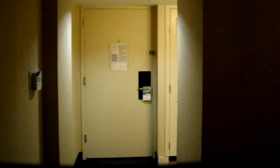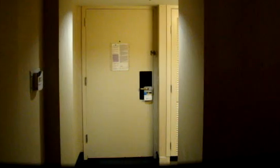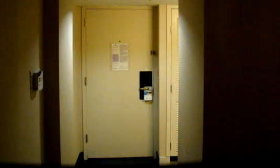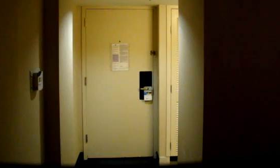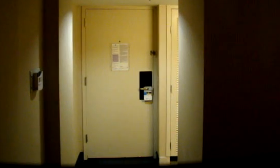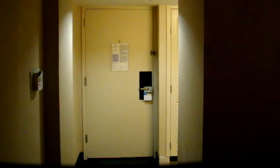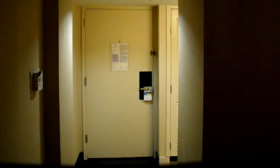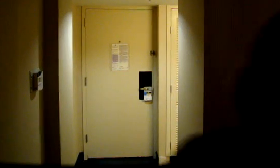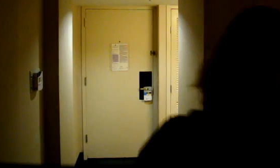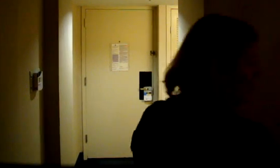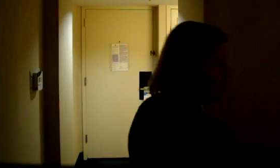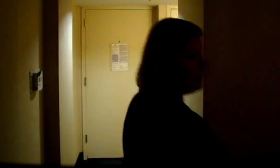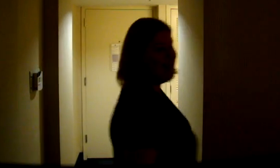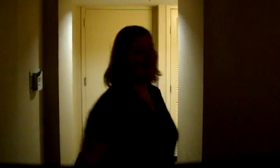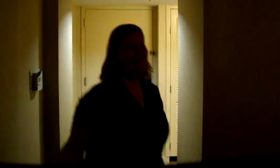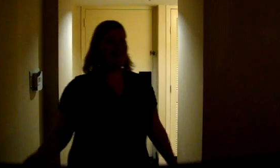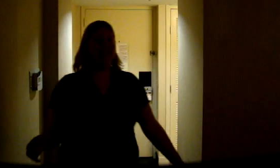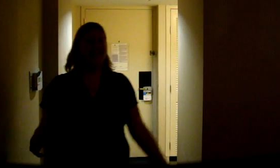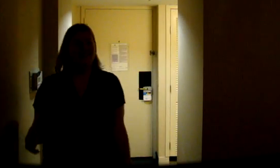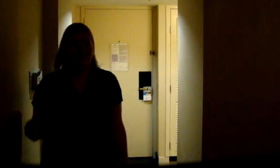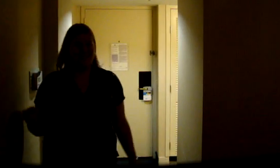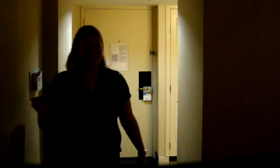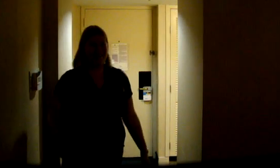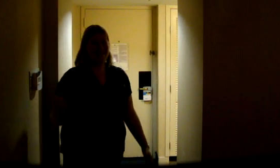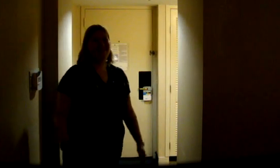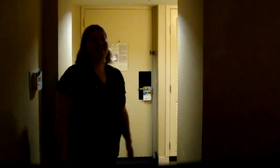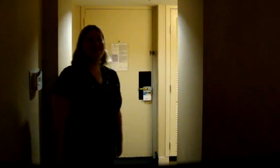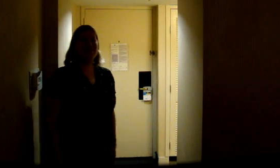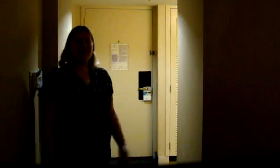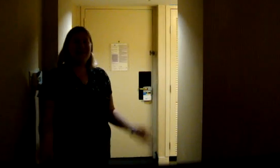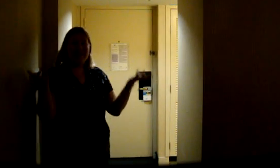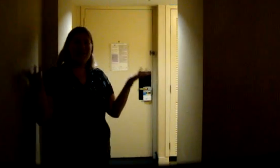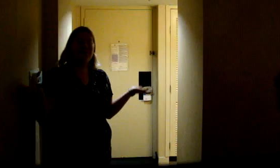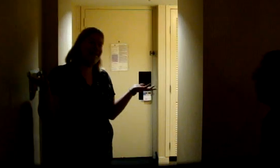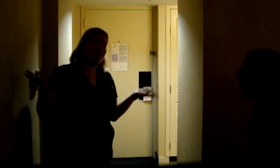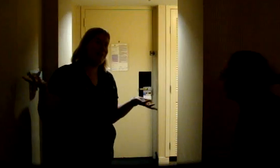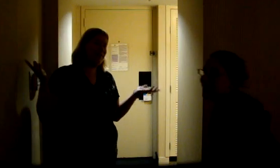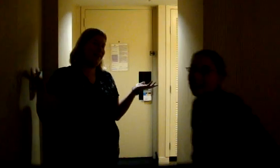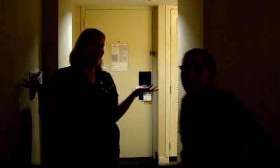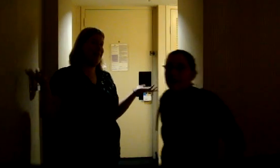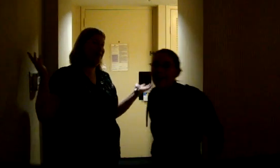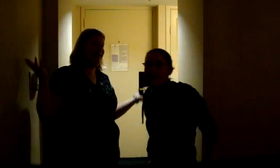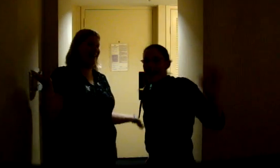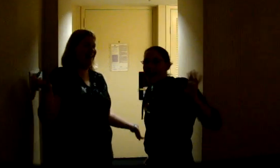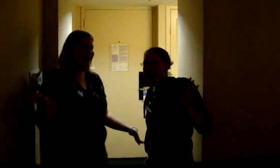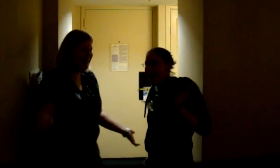Okay, we should come over here where it's recording. Because Liv's never seen it. Yes, so we just had a conversation without the camera. Sorry, guys.